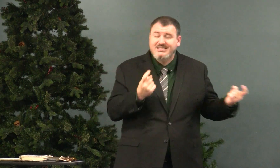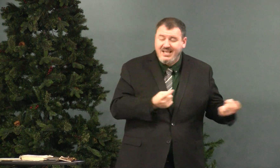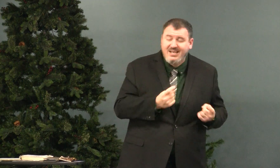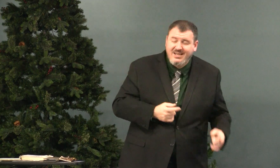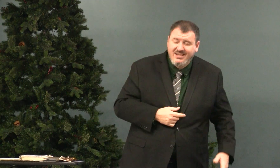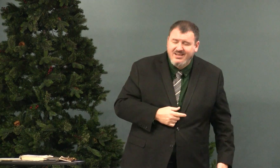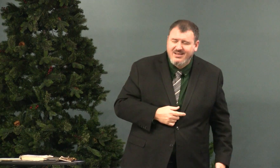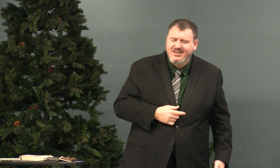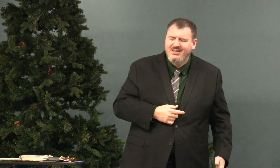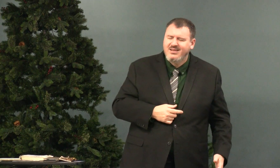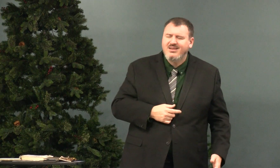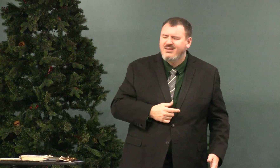for having grace.